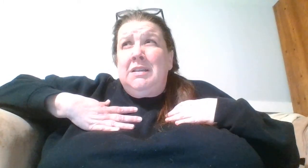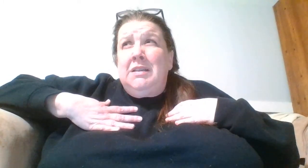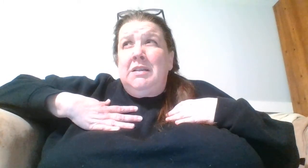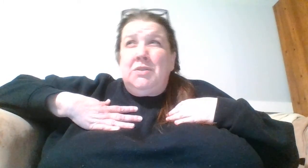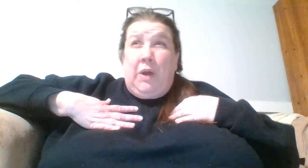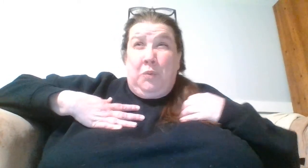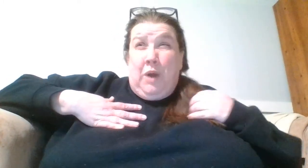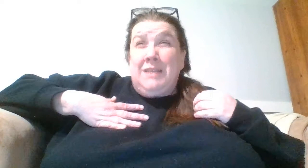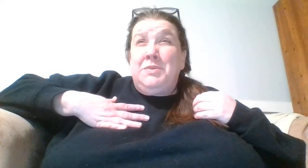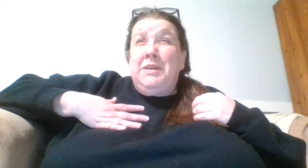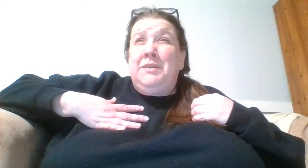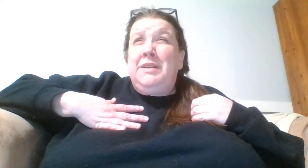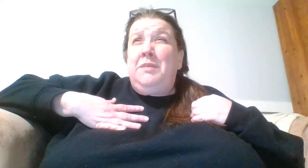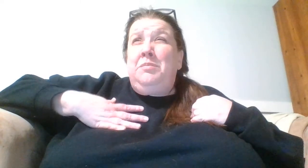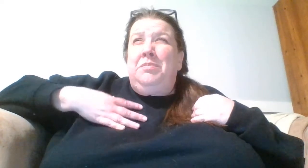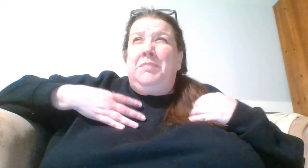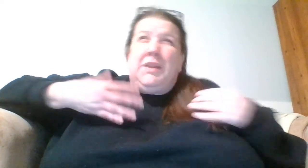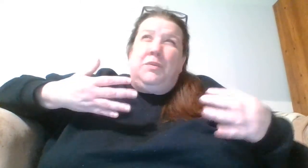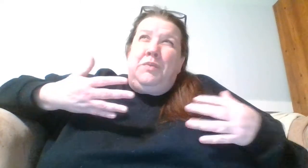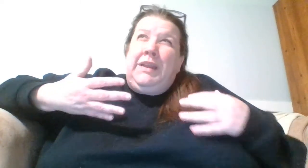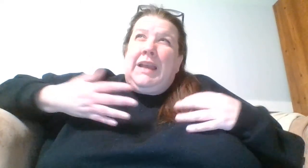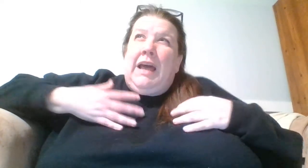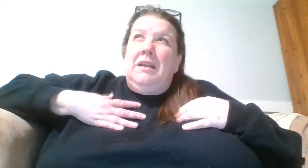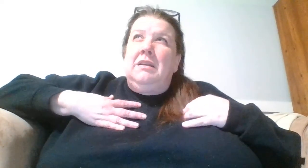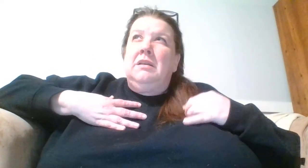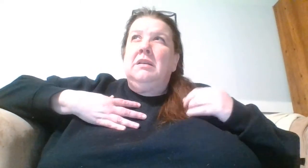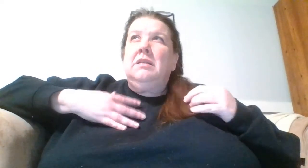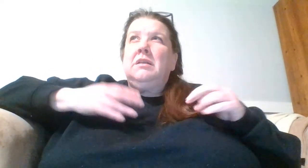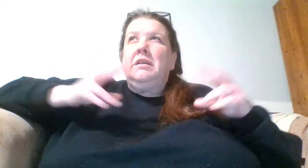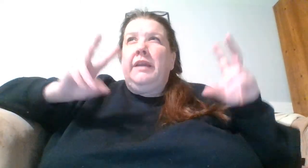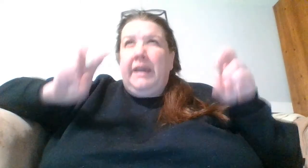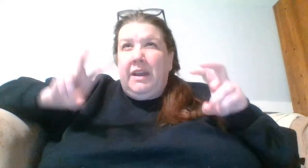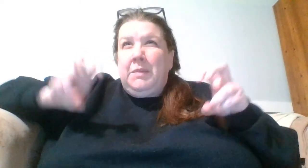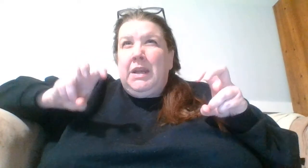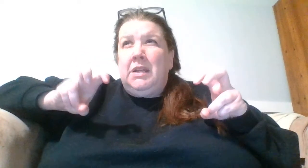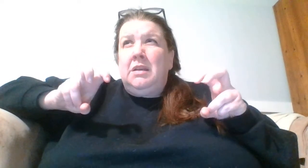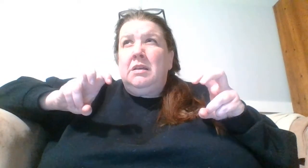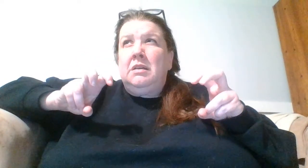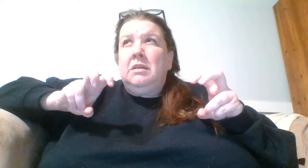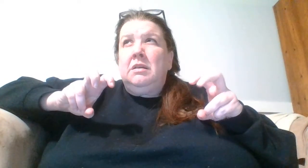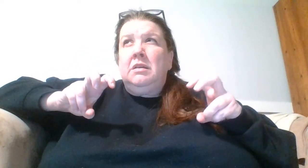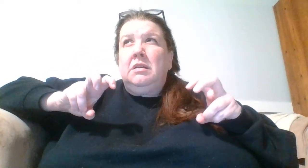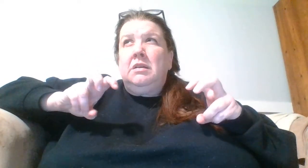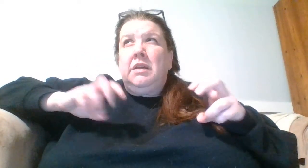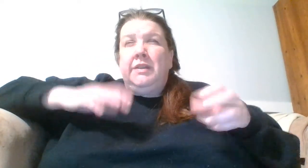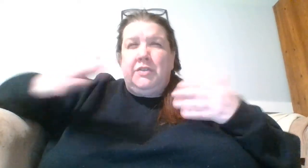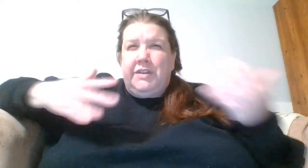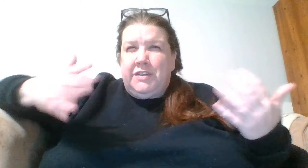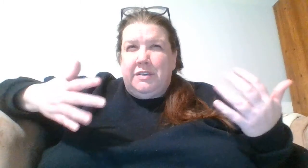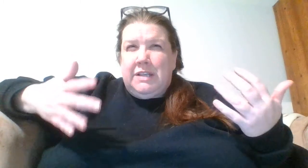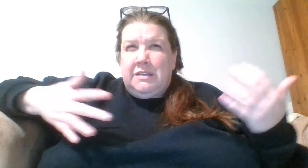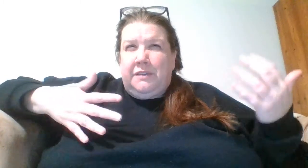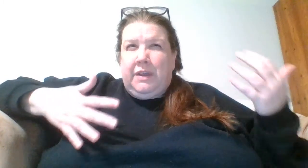so I want to include them but they're really not animated in the traditional sense of